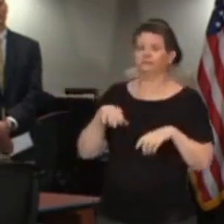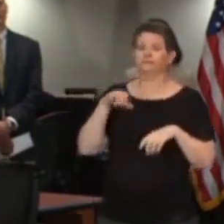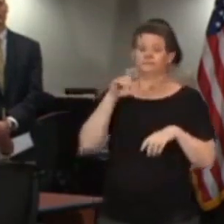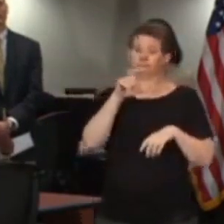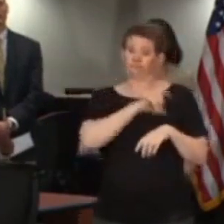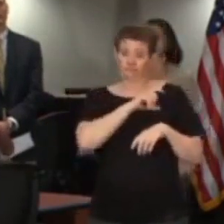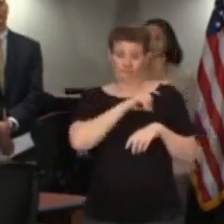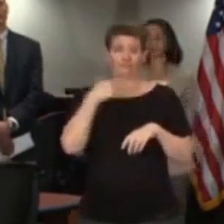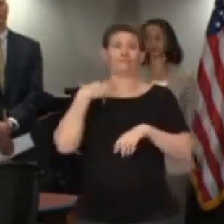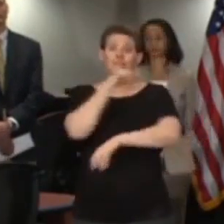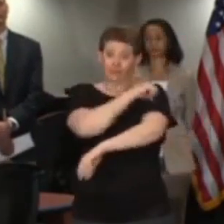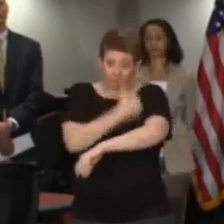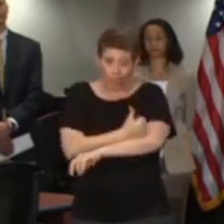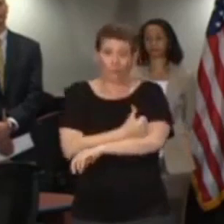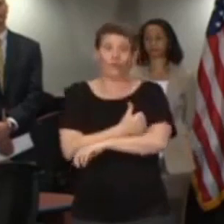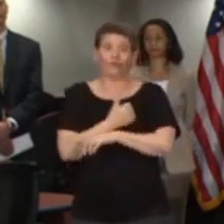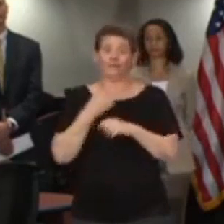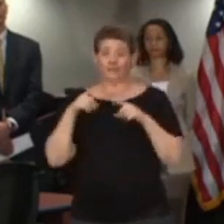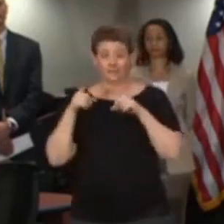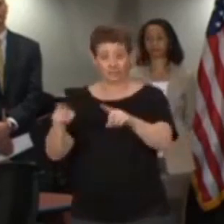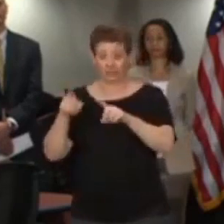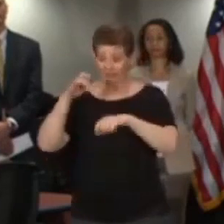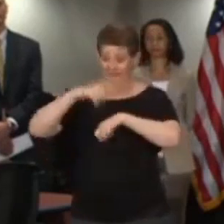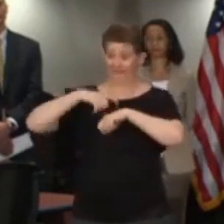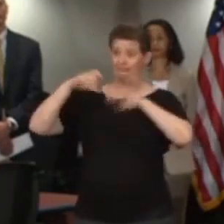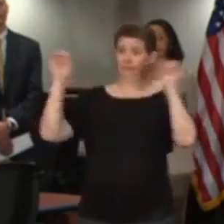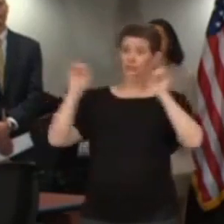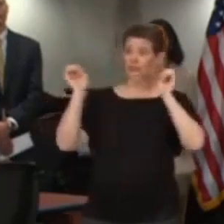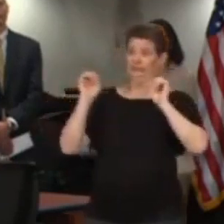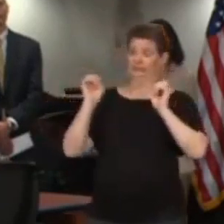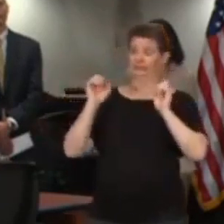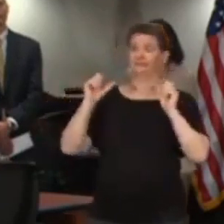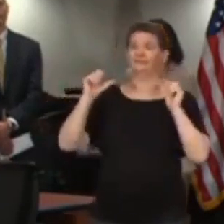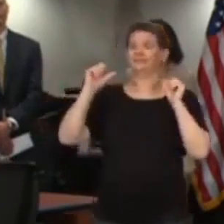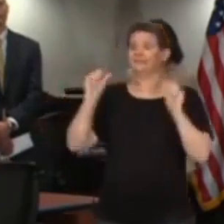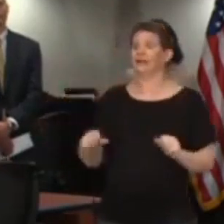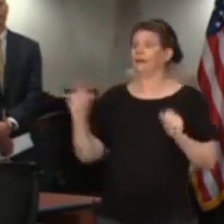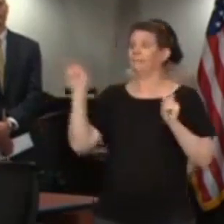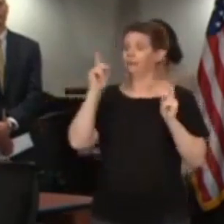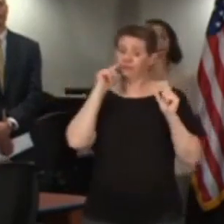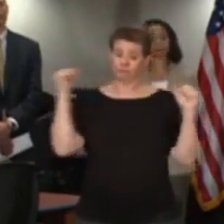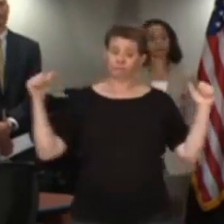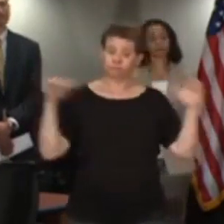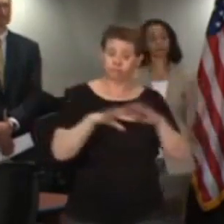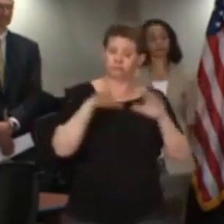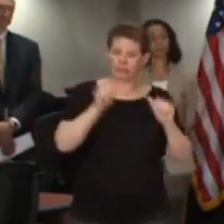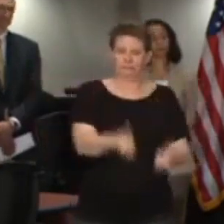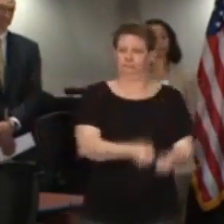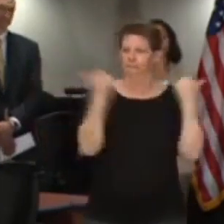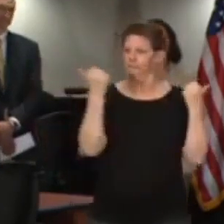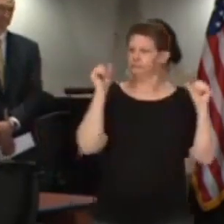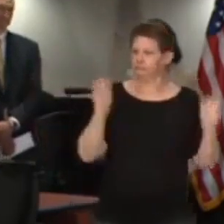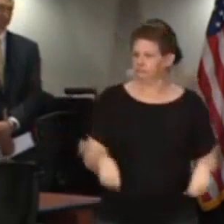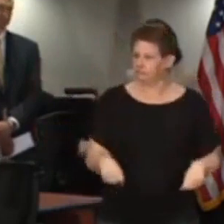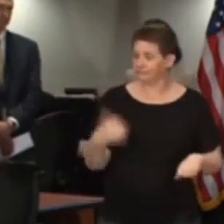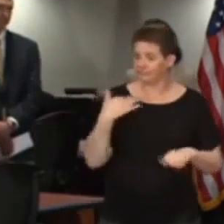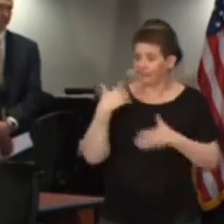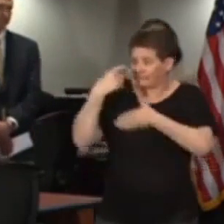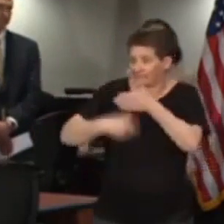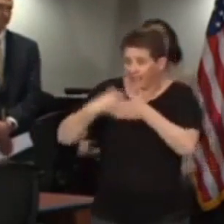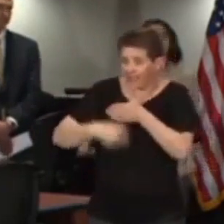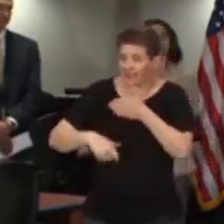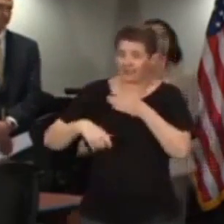enforcement has authority during a period of emergency to disperse crowds like that. There are criminal penalties